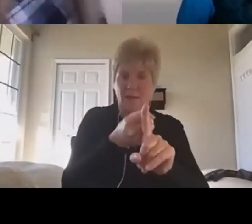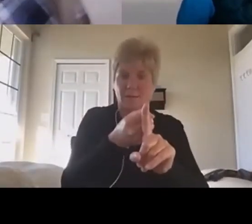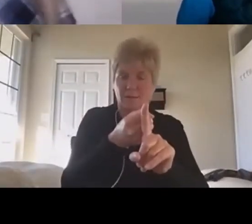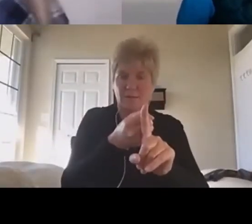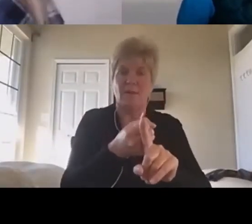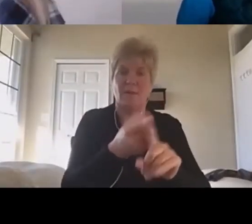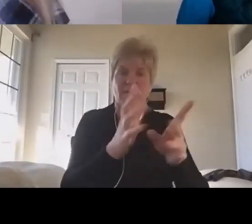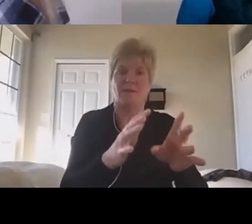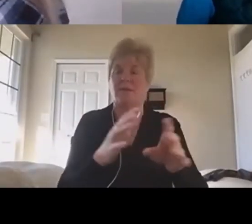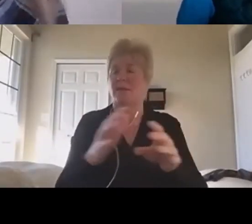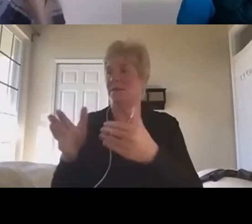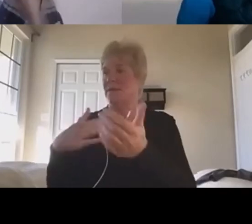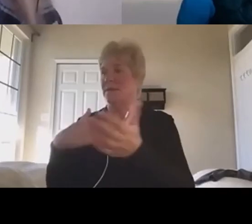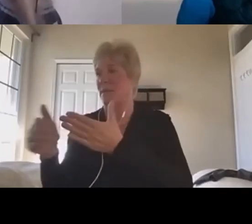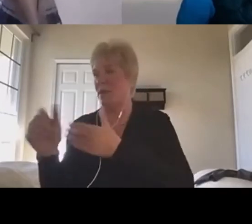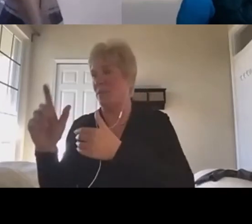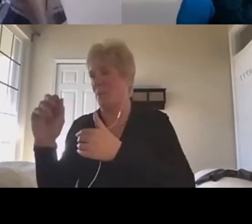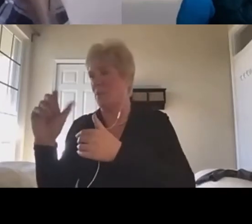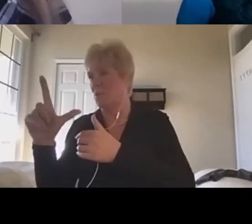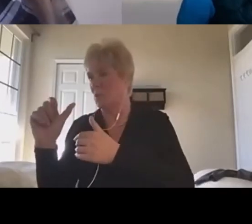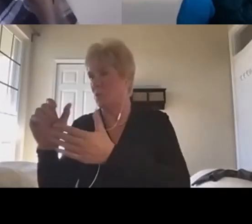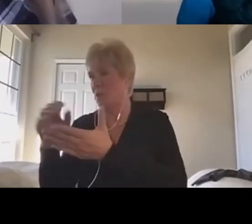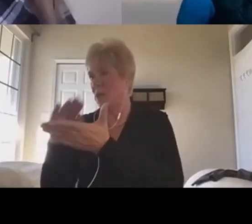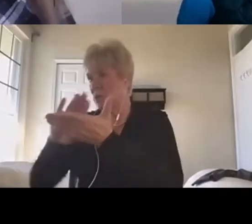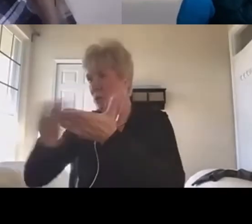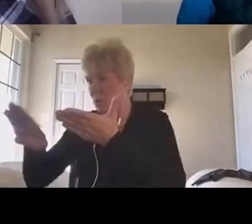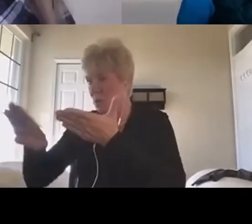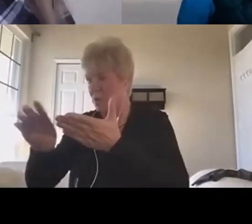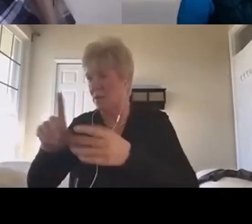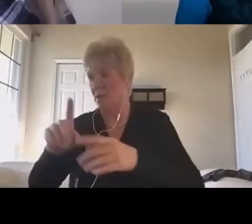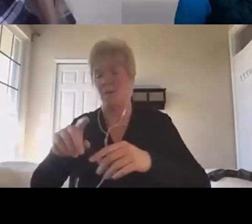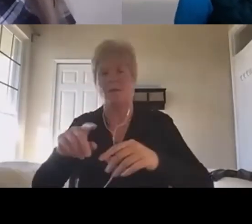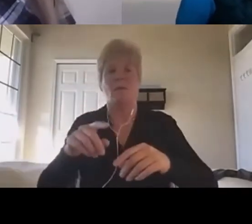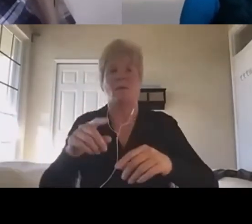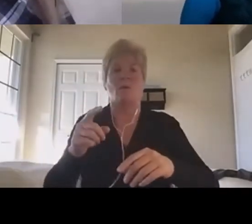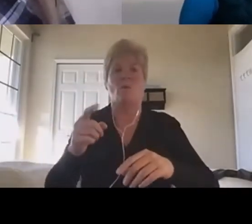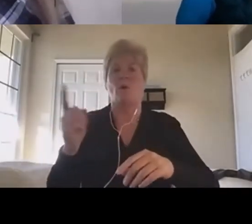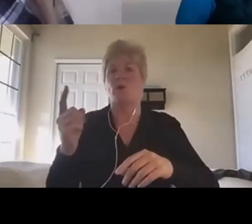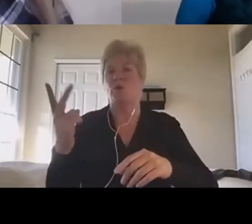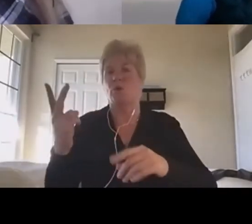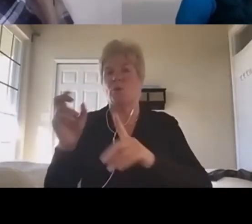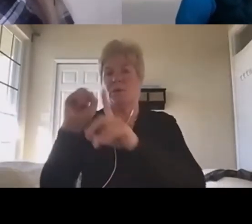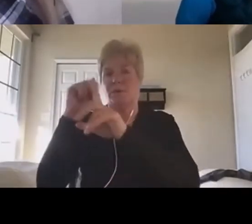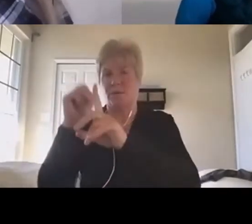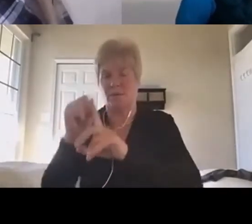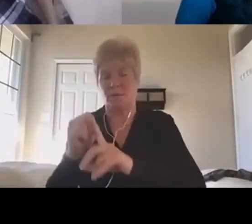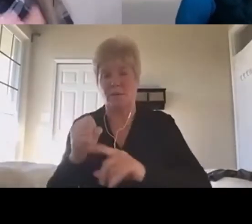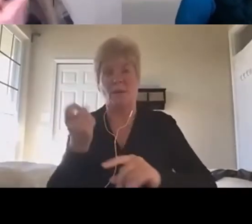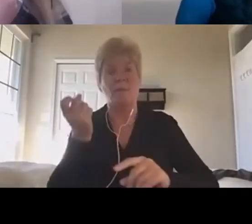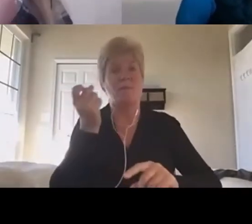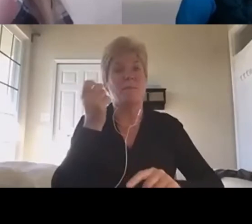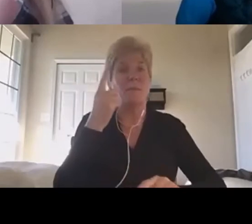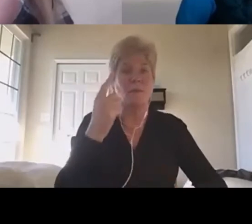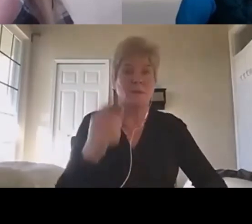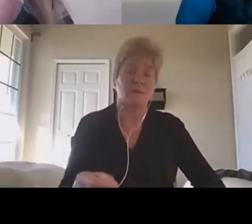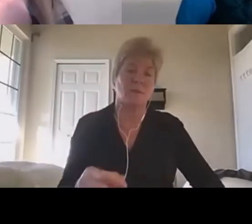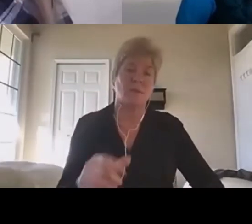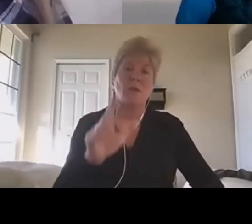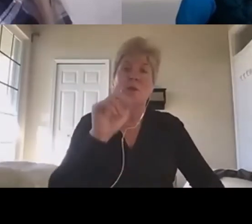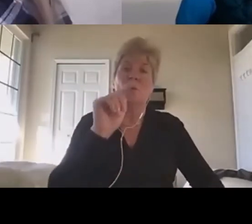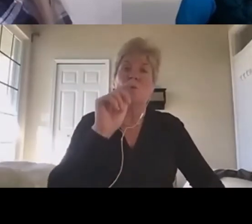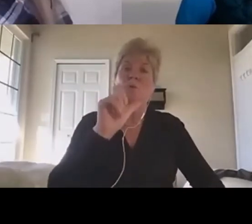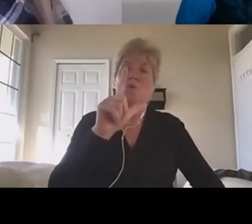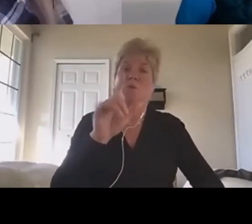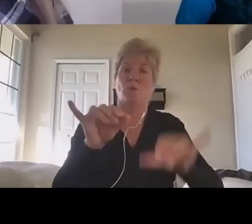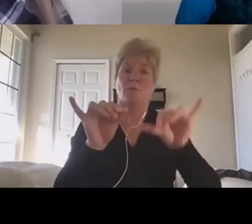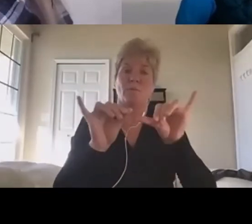instances because ultimately the tools measuring the